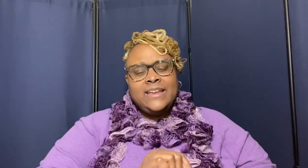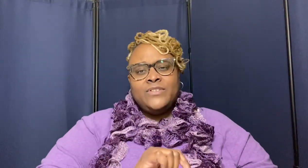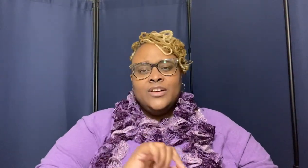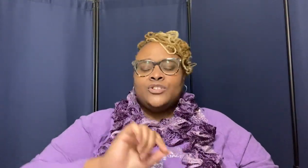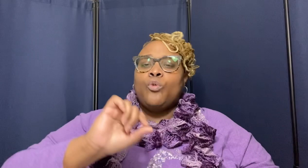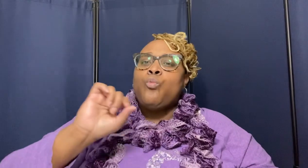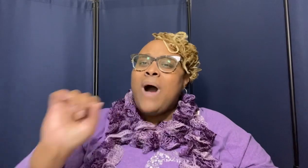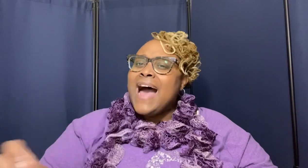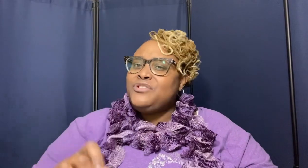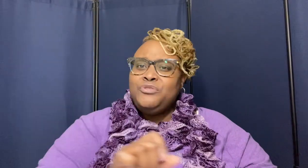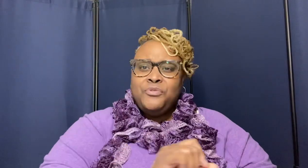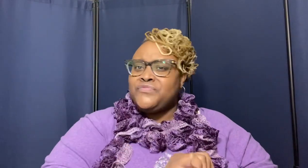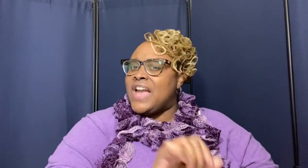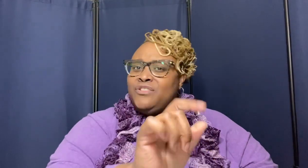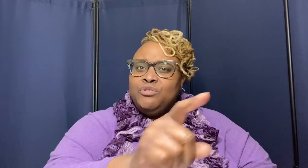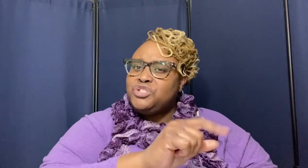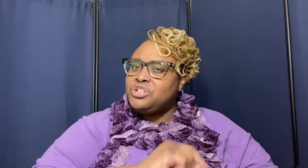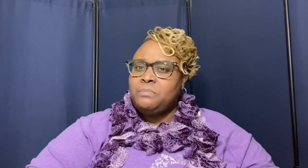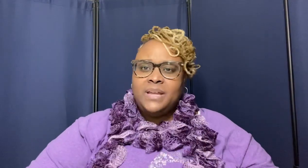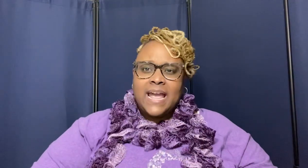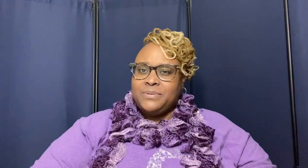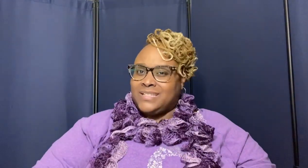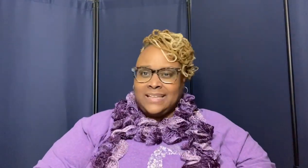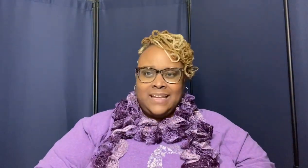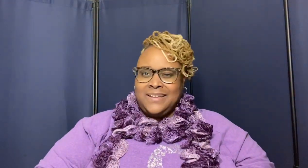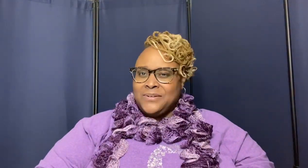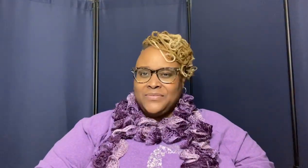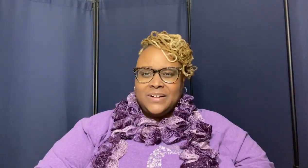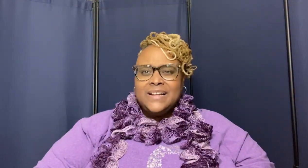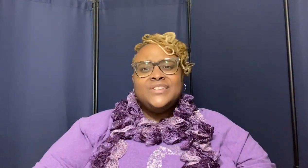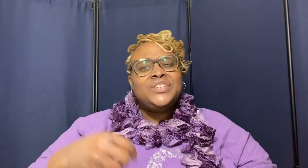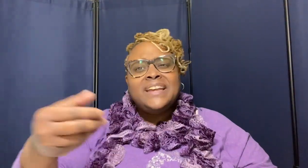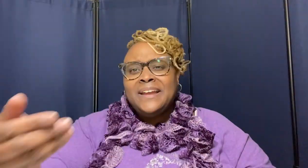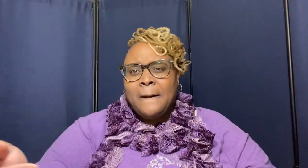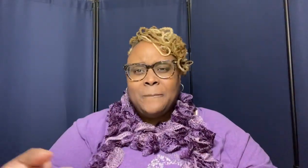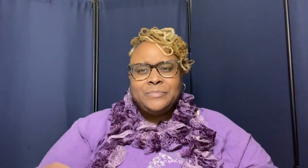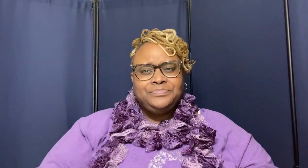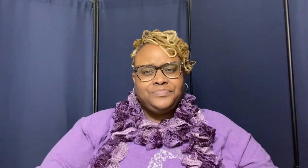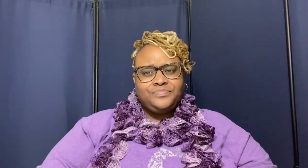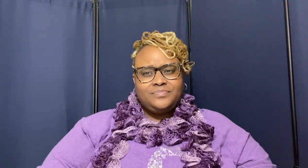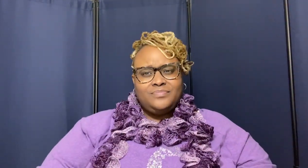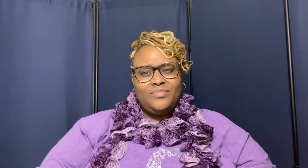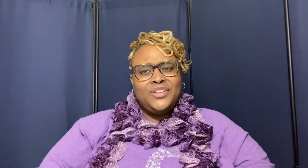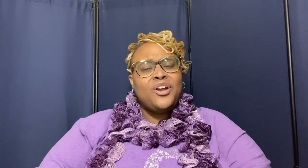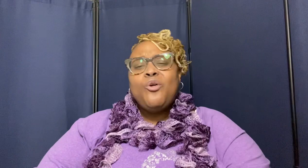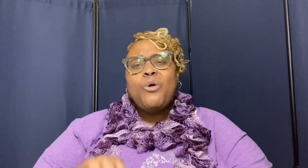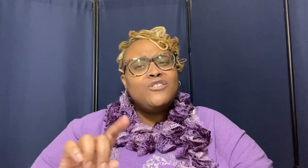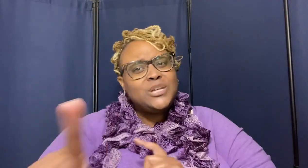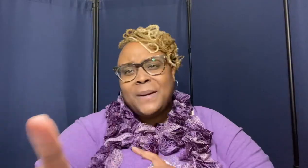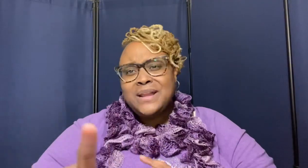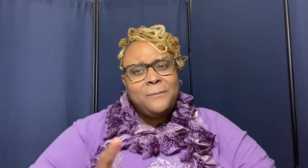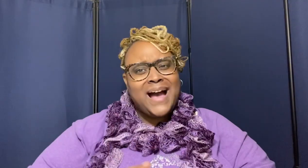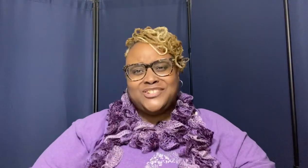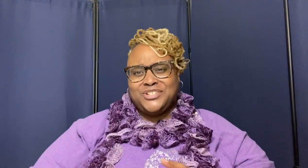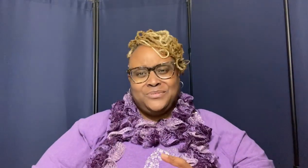so why do you think you shouldn't be able to give to him your worship ain't about you